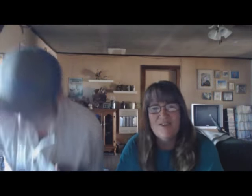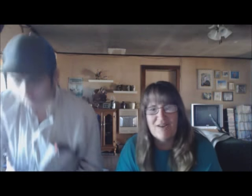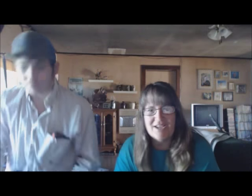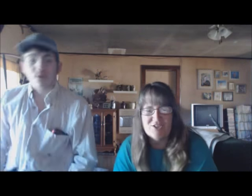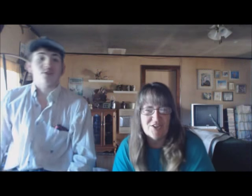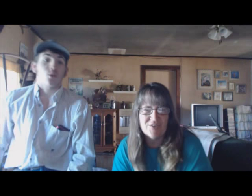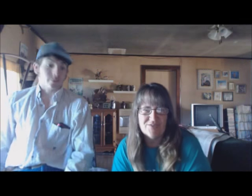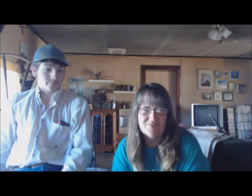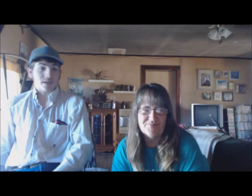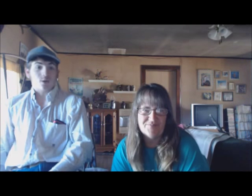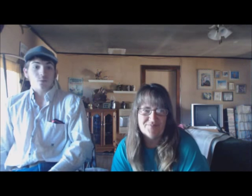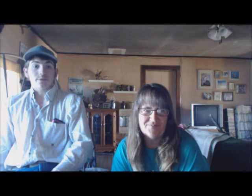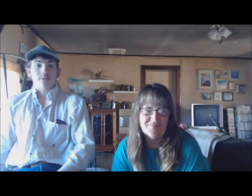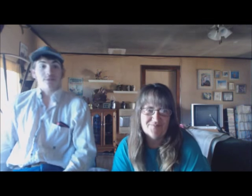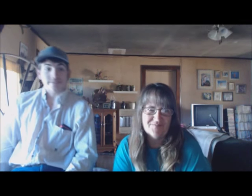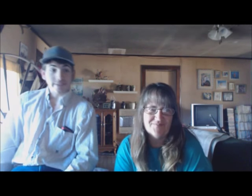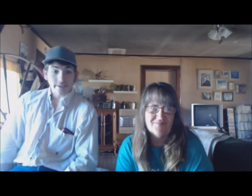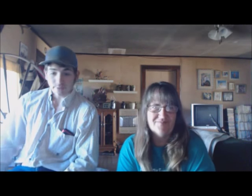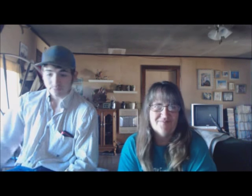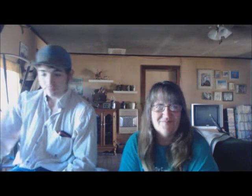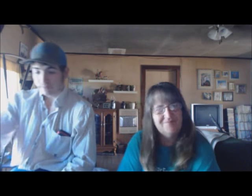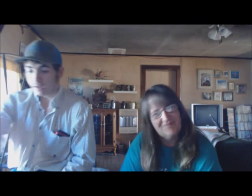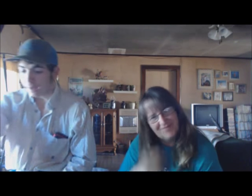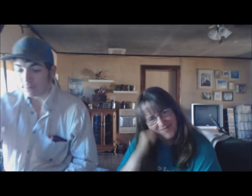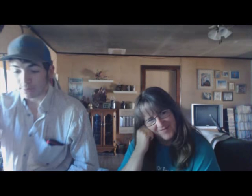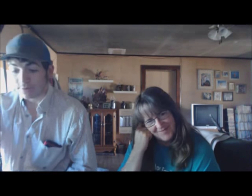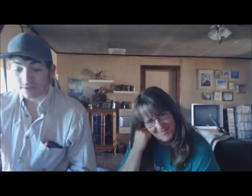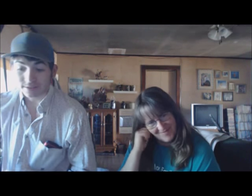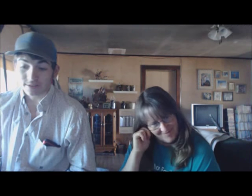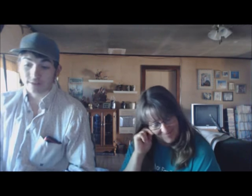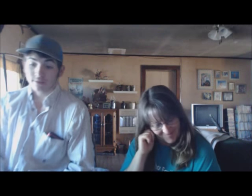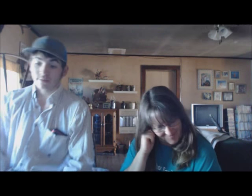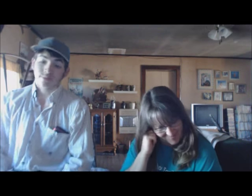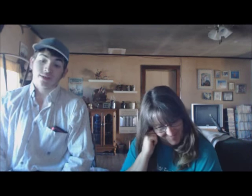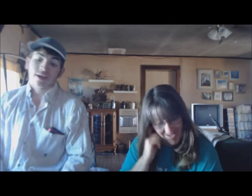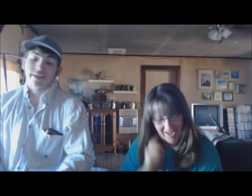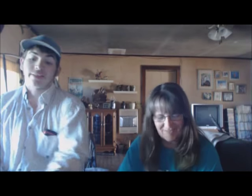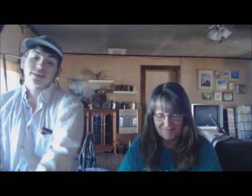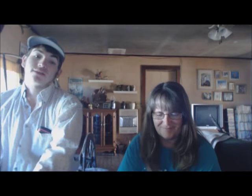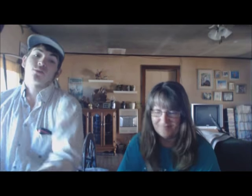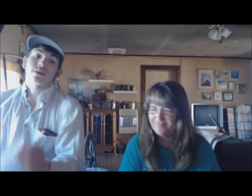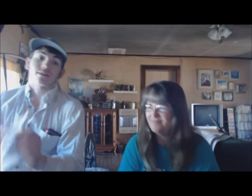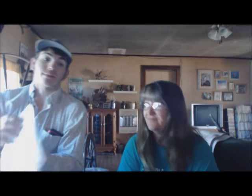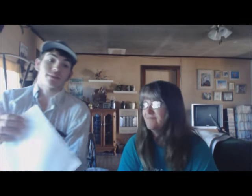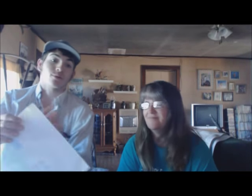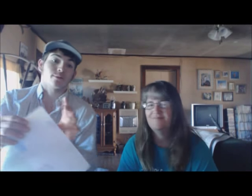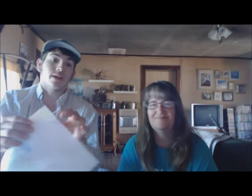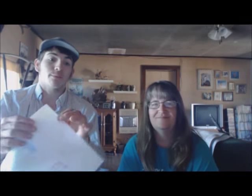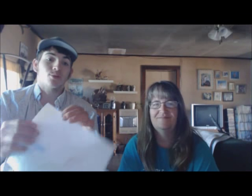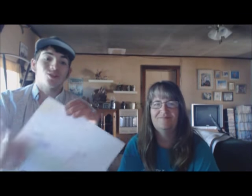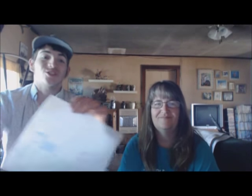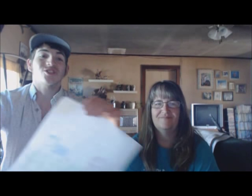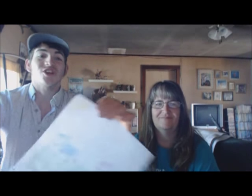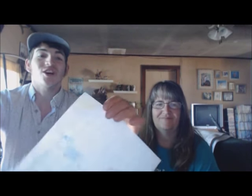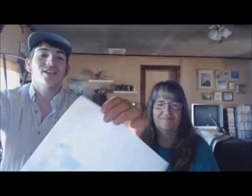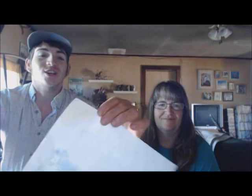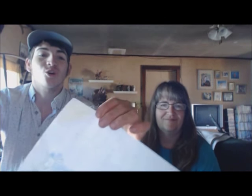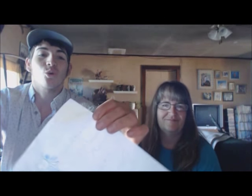Anyway, so. horns. Got horns and a fuzzy tail. I put real fuzzy tail on. And then, wait, the best part. I put the sun in the